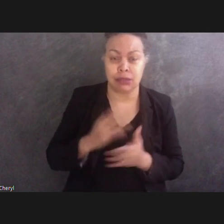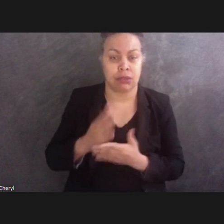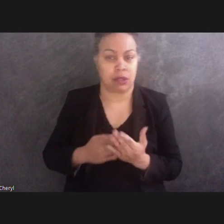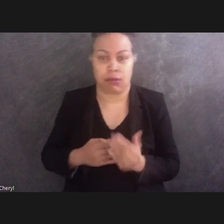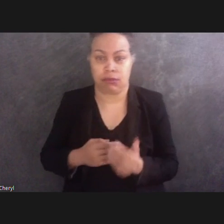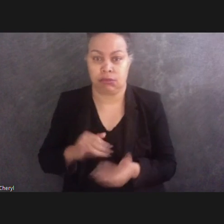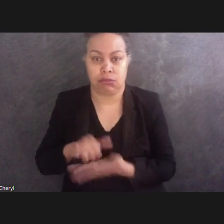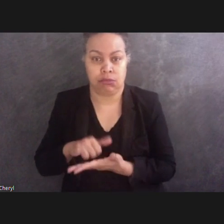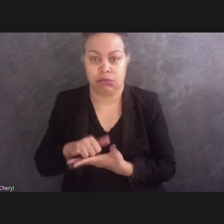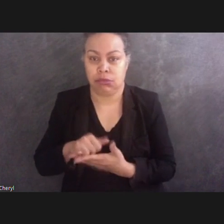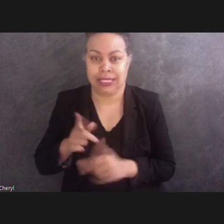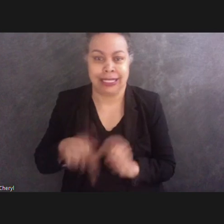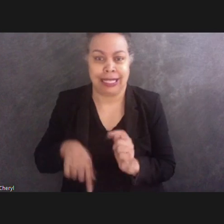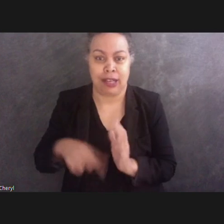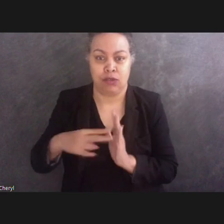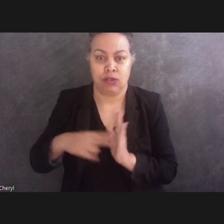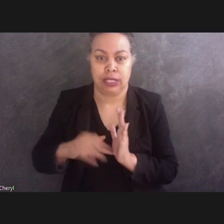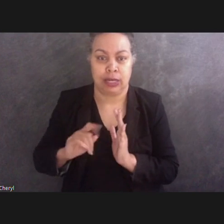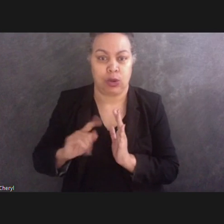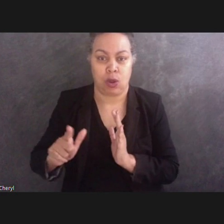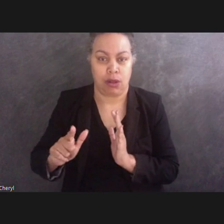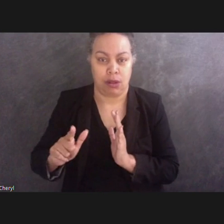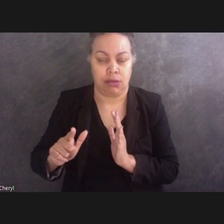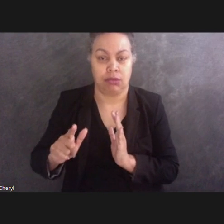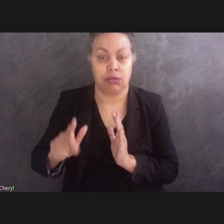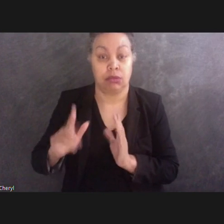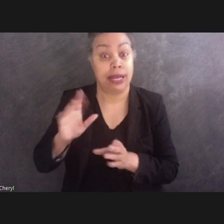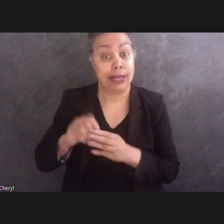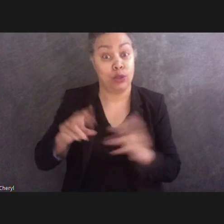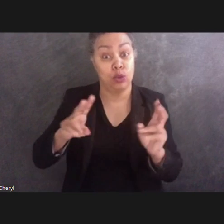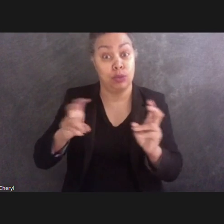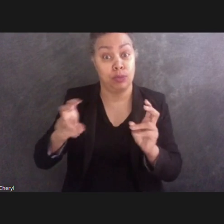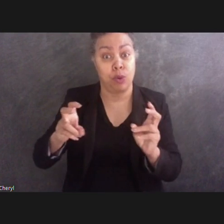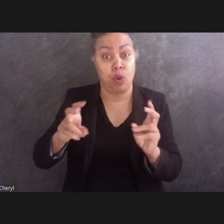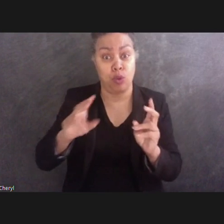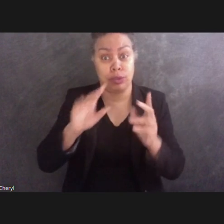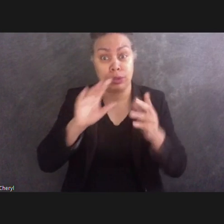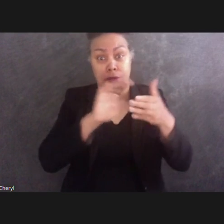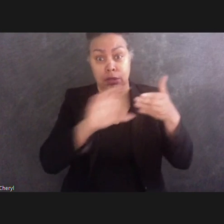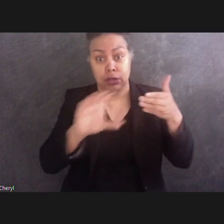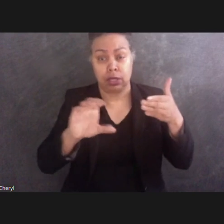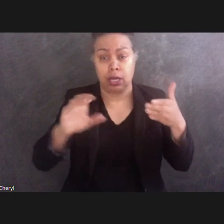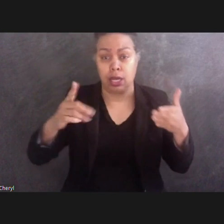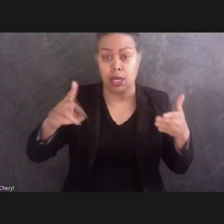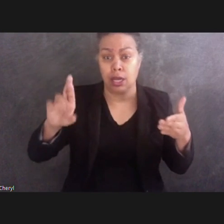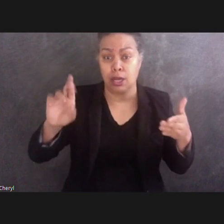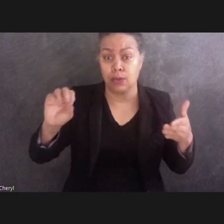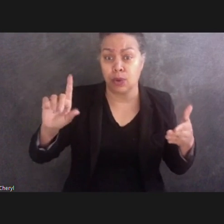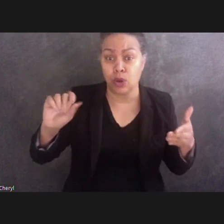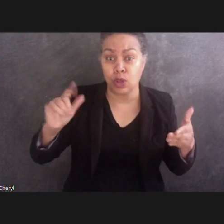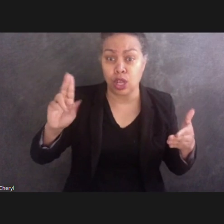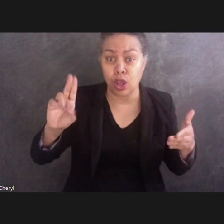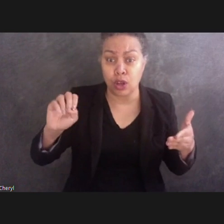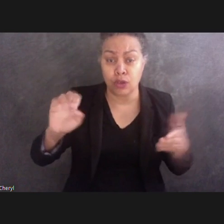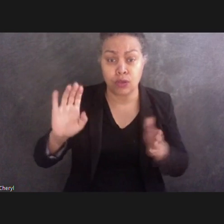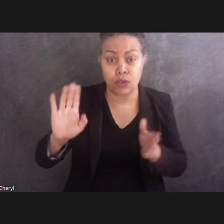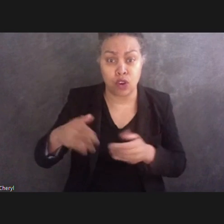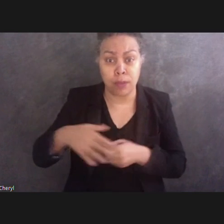This includes the quotes in the prologue room, and the letters on the workers mural, and the quotes on the